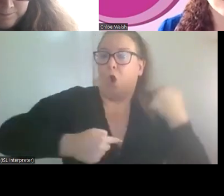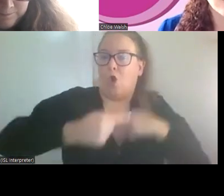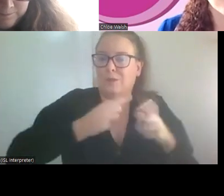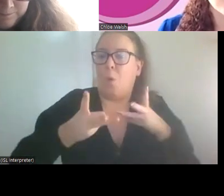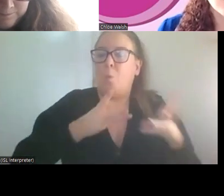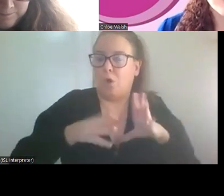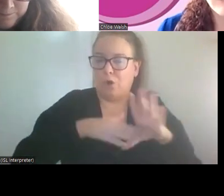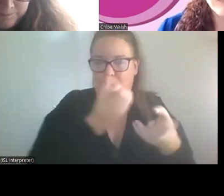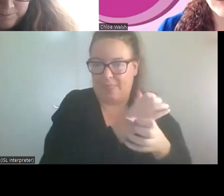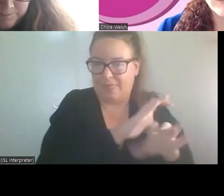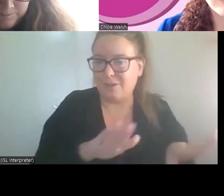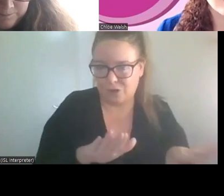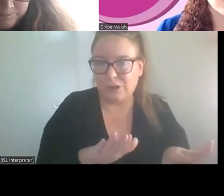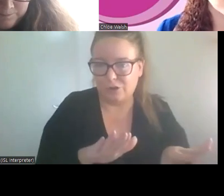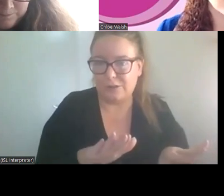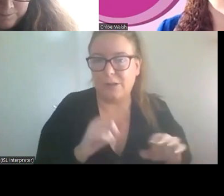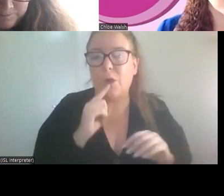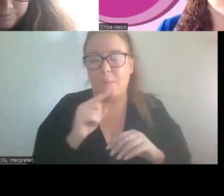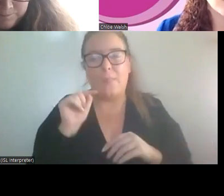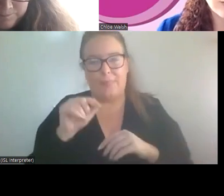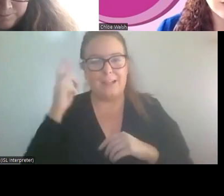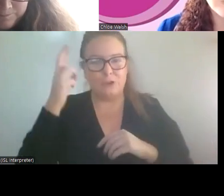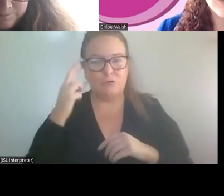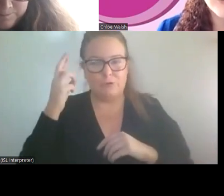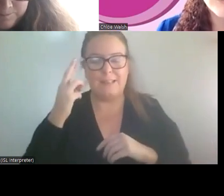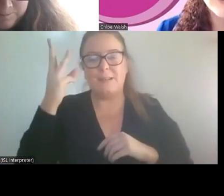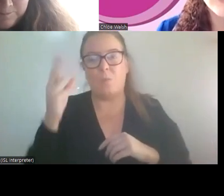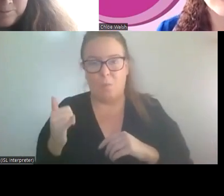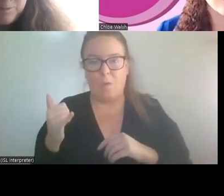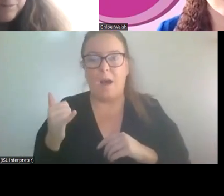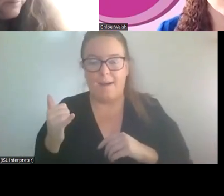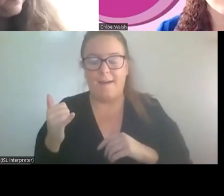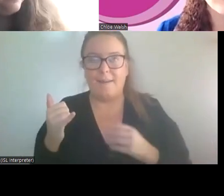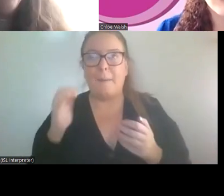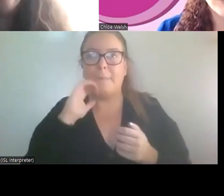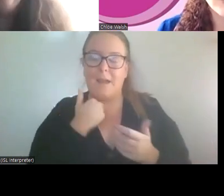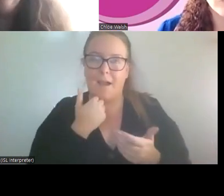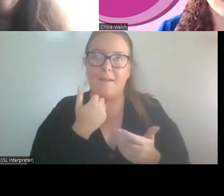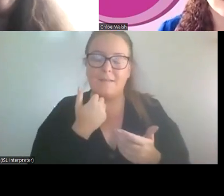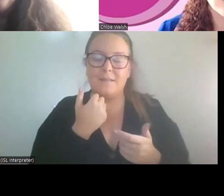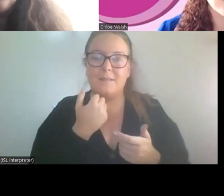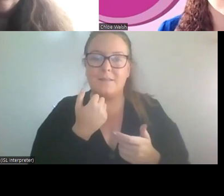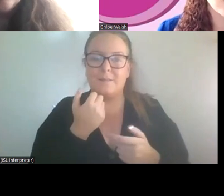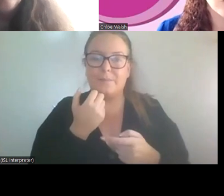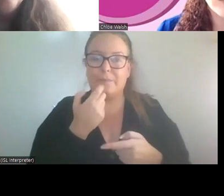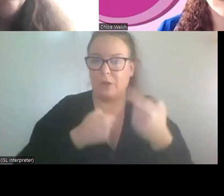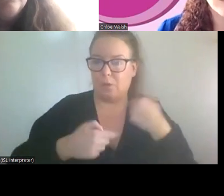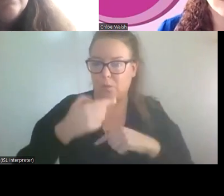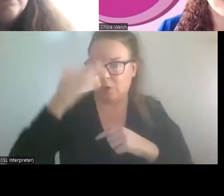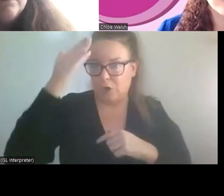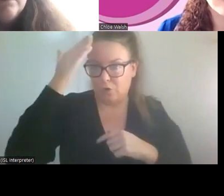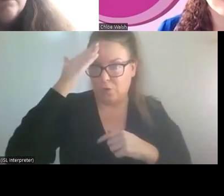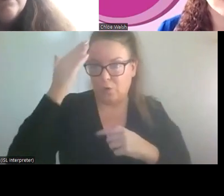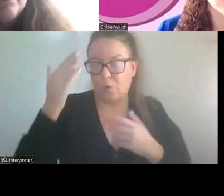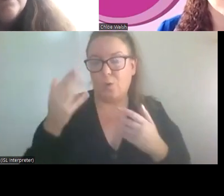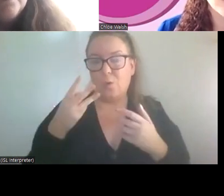separate guidance. But that was part of the reason as well why we want to do that. We were on because we knew she'd be bringing on kind of younger people's